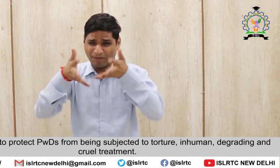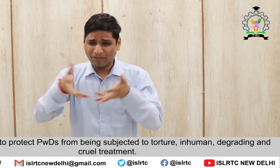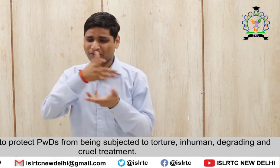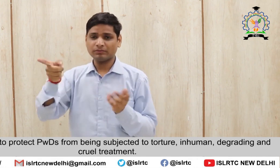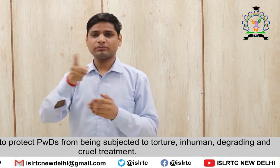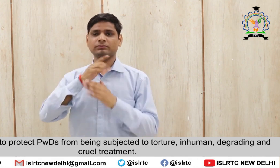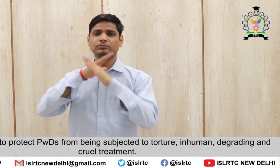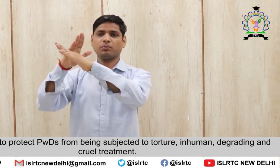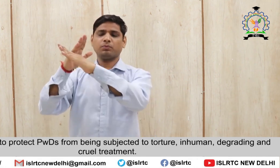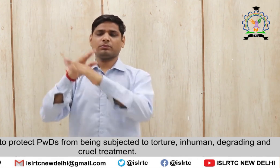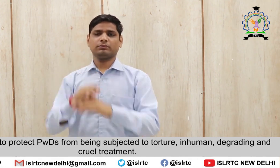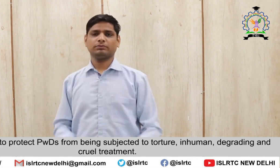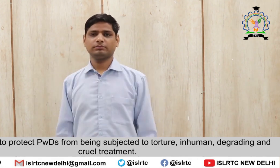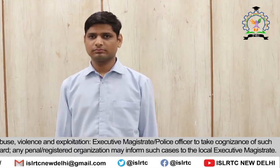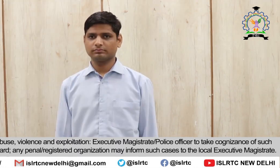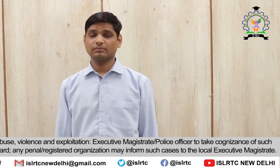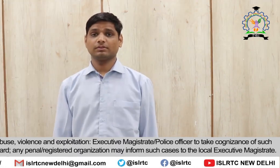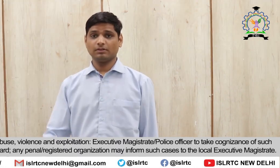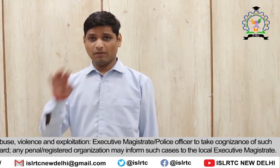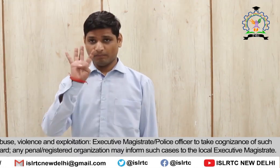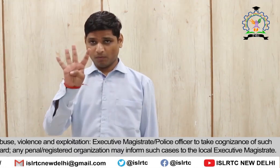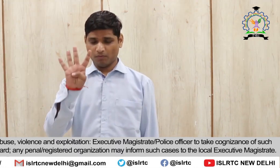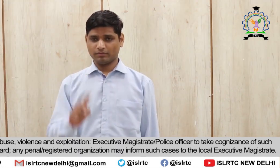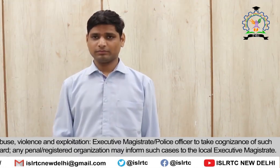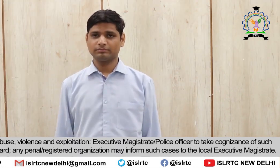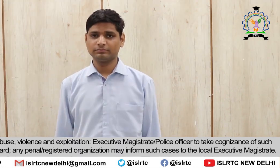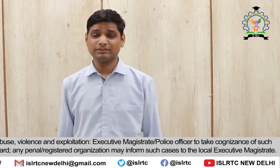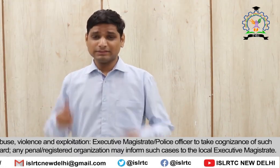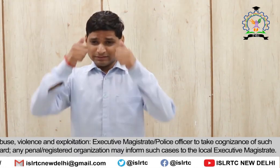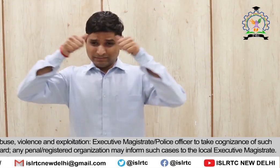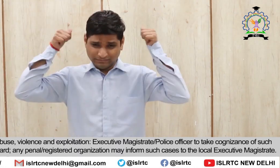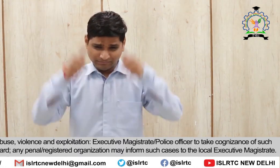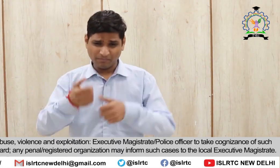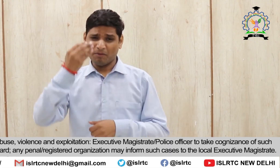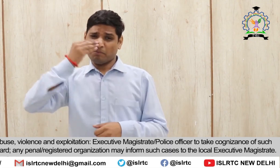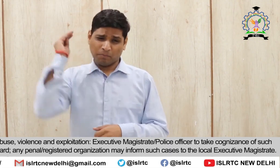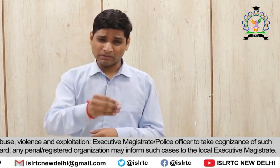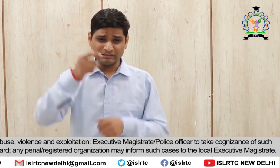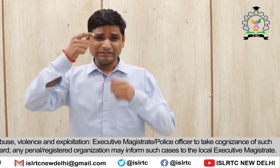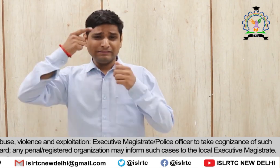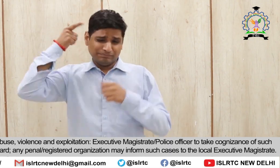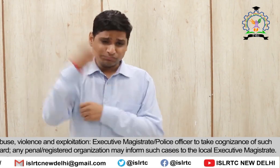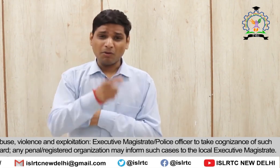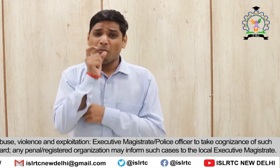torture, inhuman, degrading and cruel treatment 4. from abuse, violence and exploitation